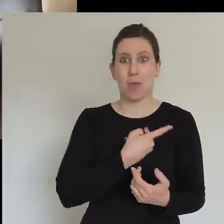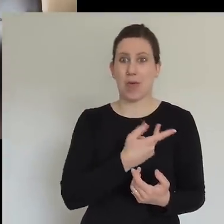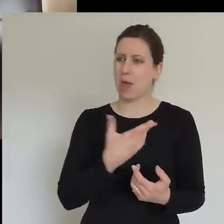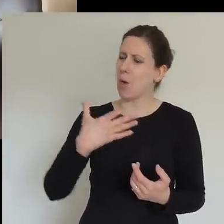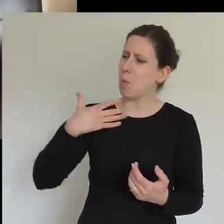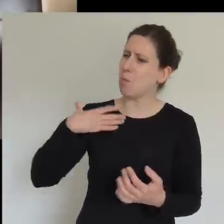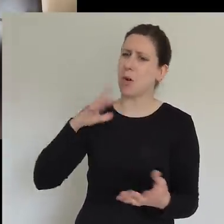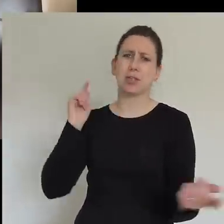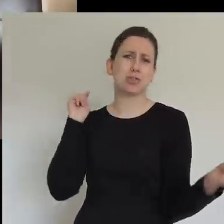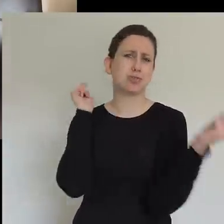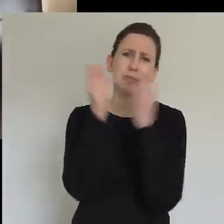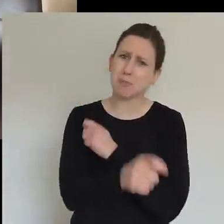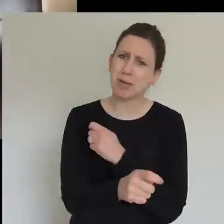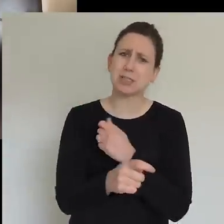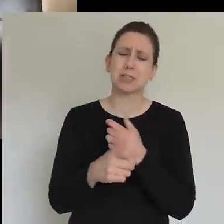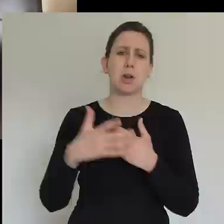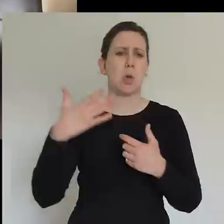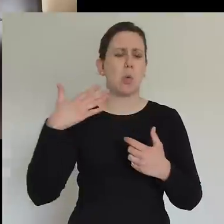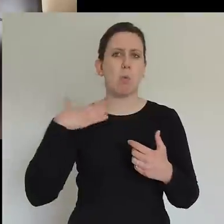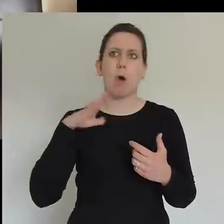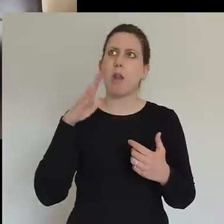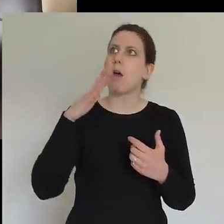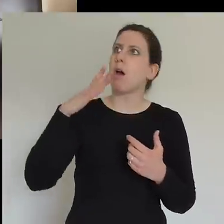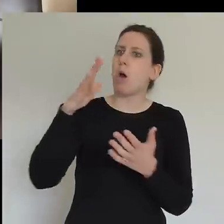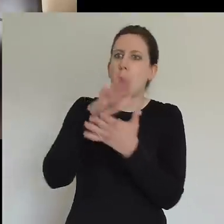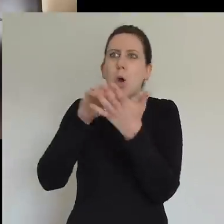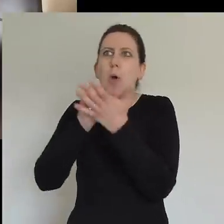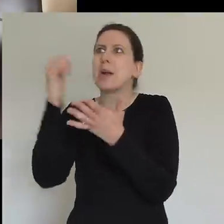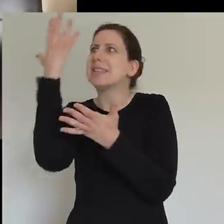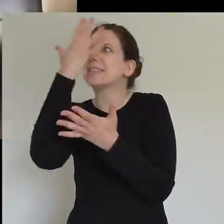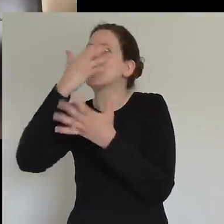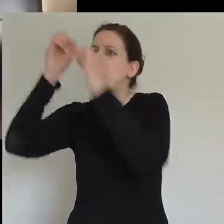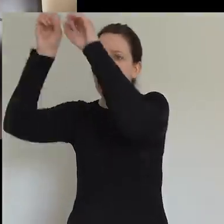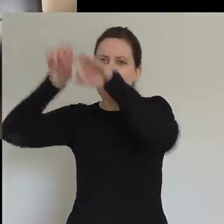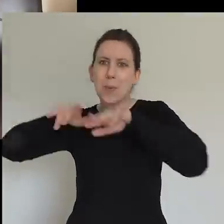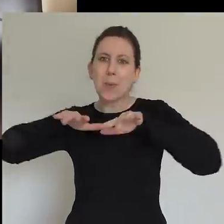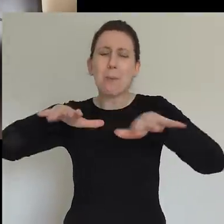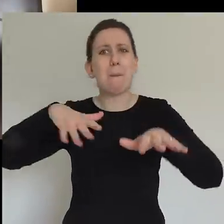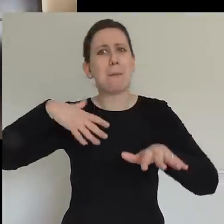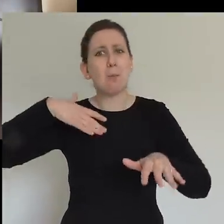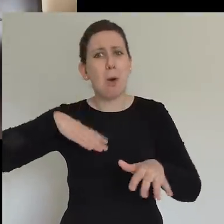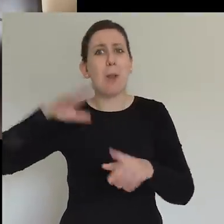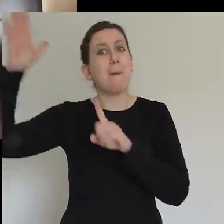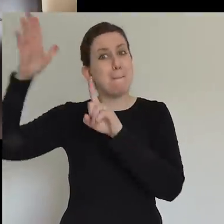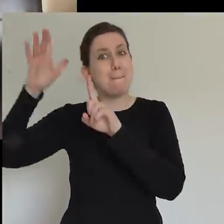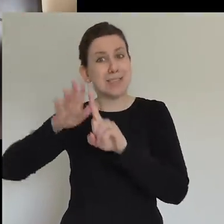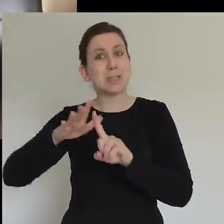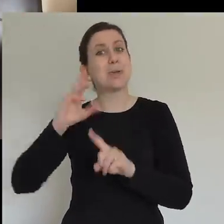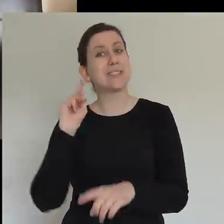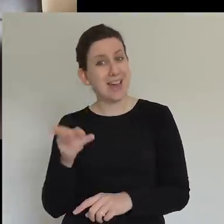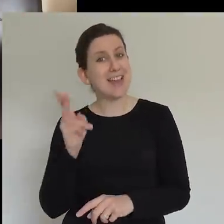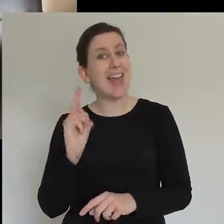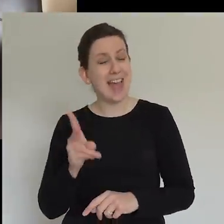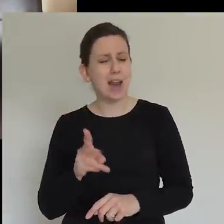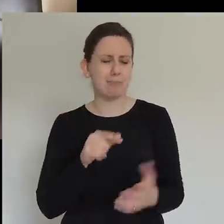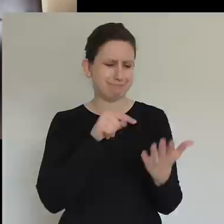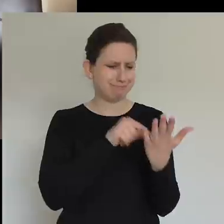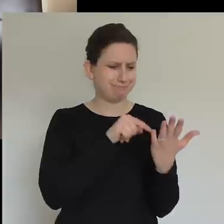the Spirit breathe life. Longing for another Pentecost. You know, we see here, don't we, at Pentecost, soon after Pentecost, just this army